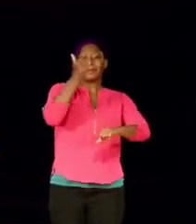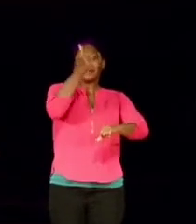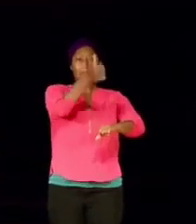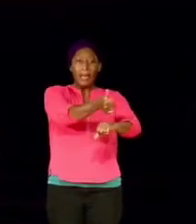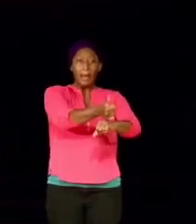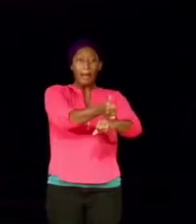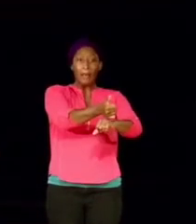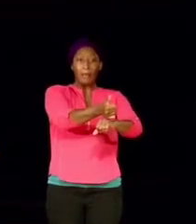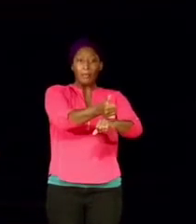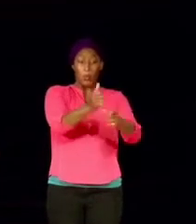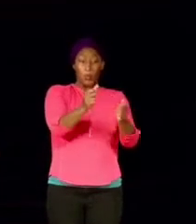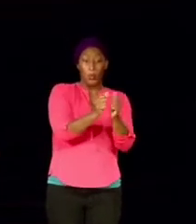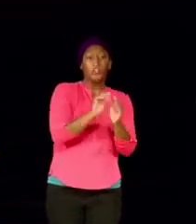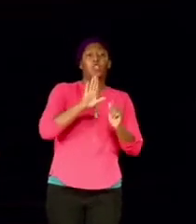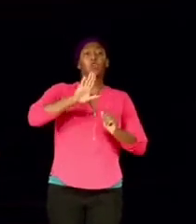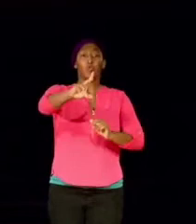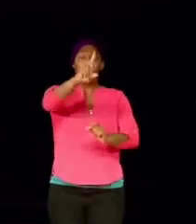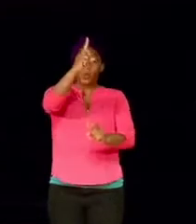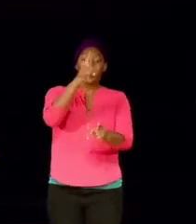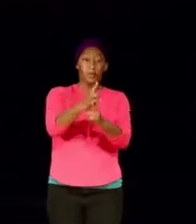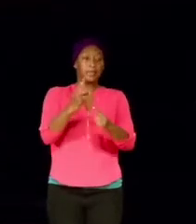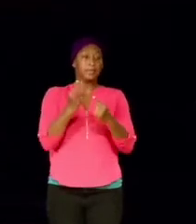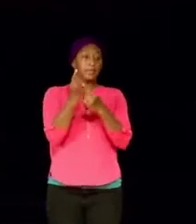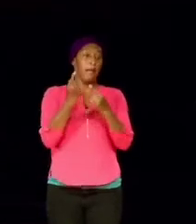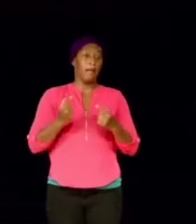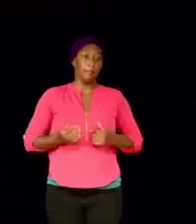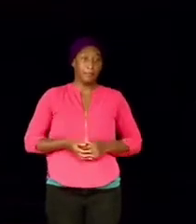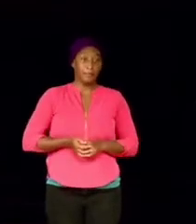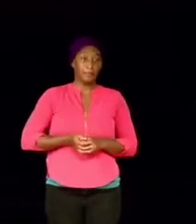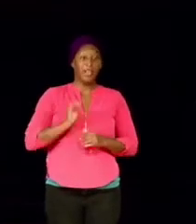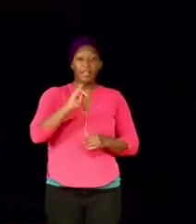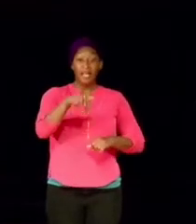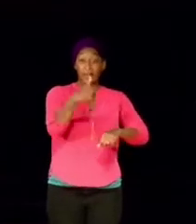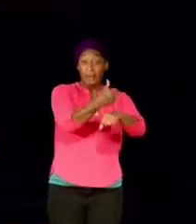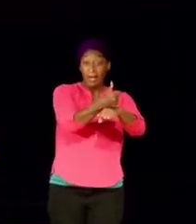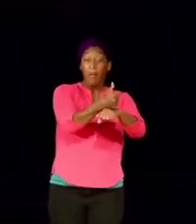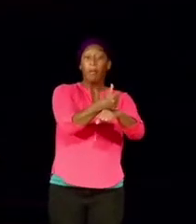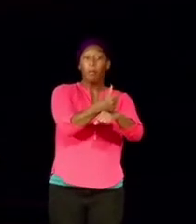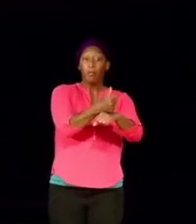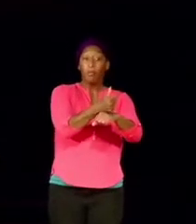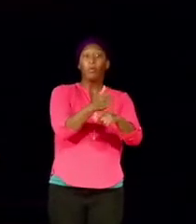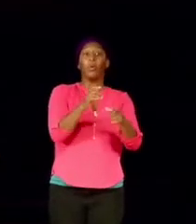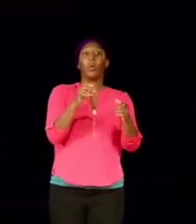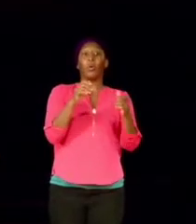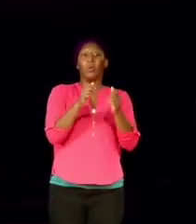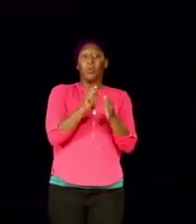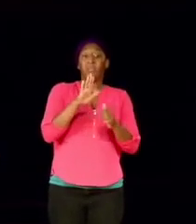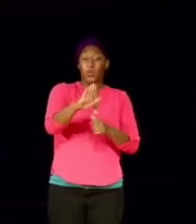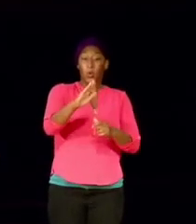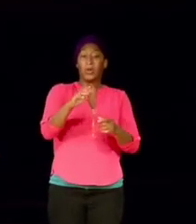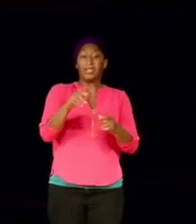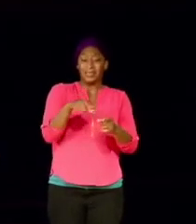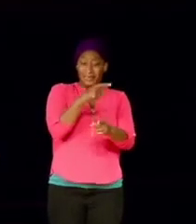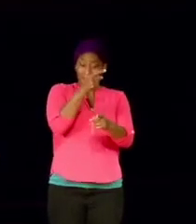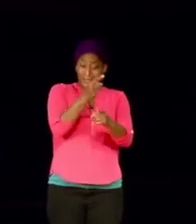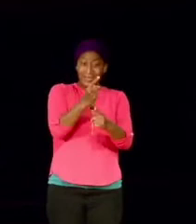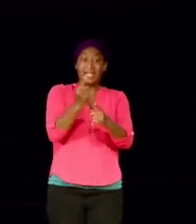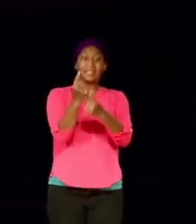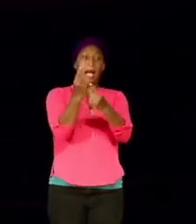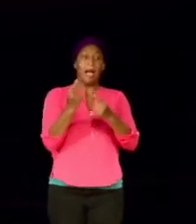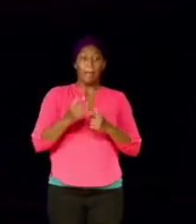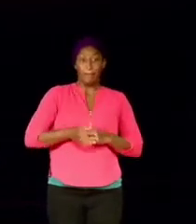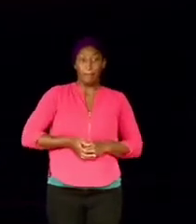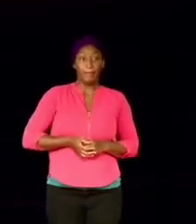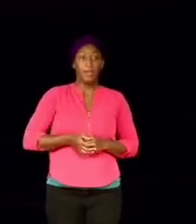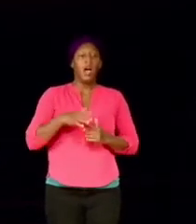set time. The setup in set time. Look around